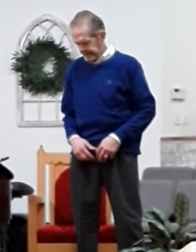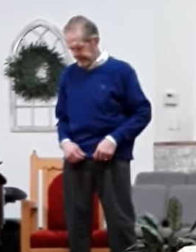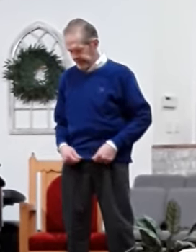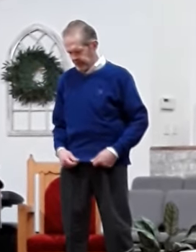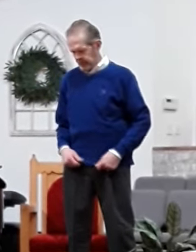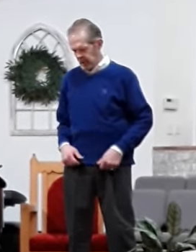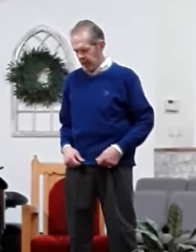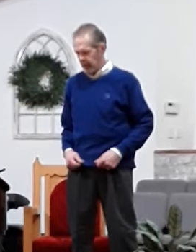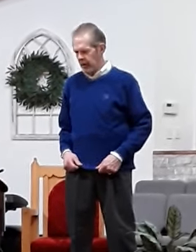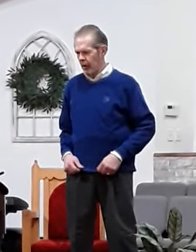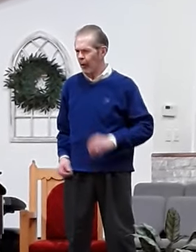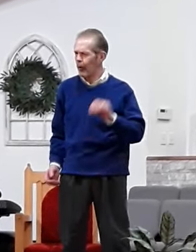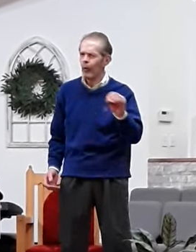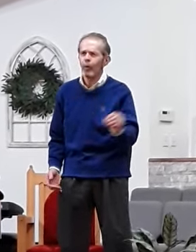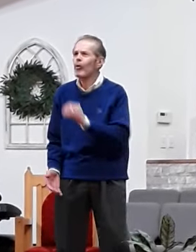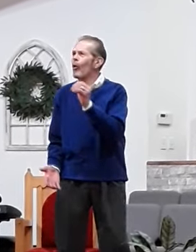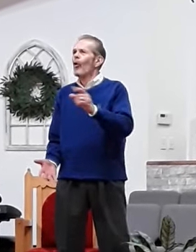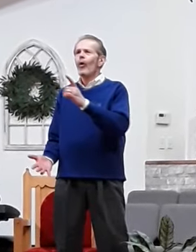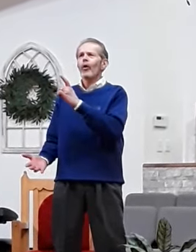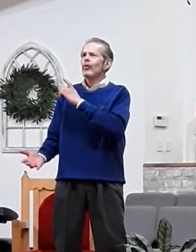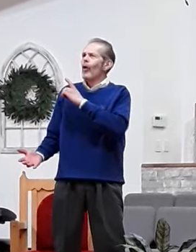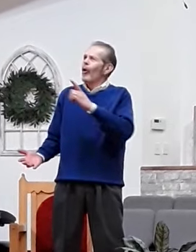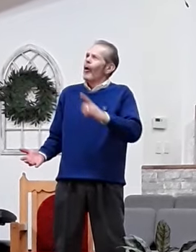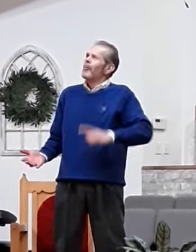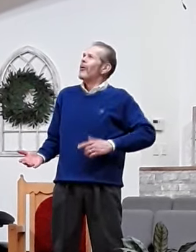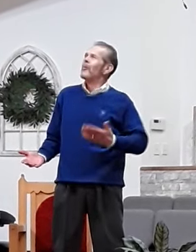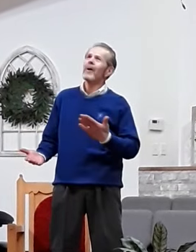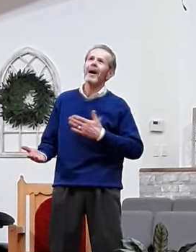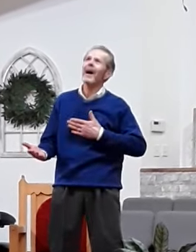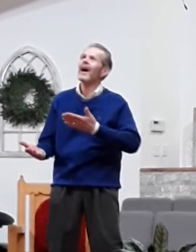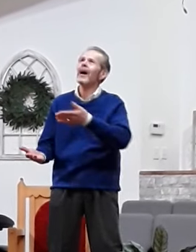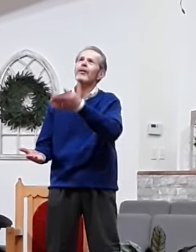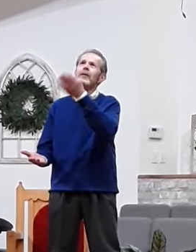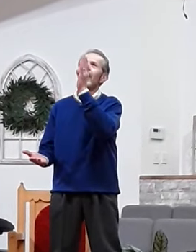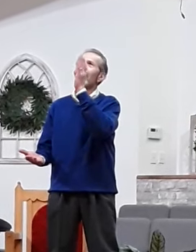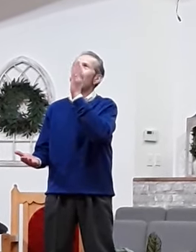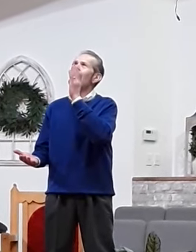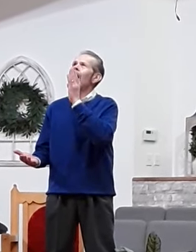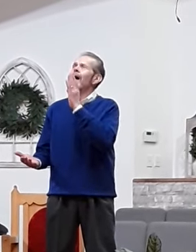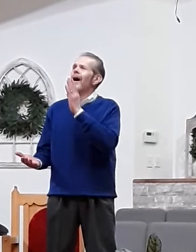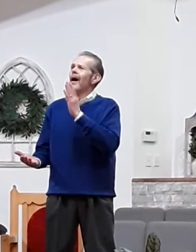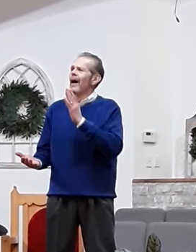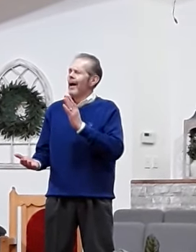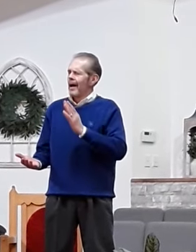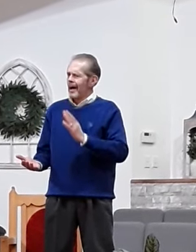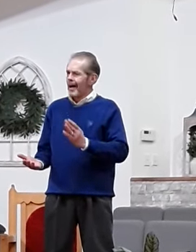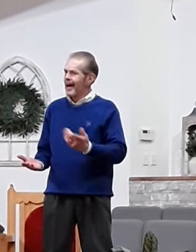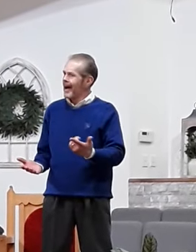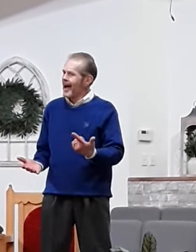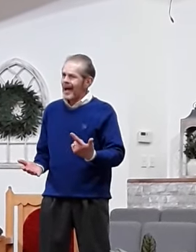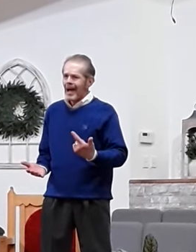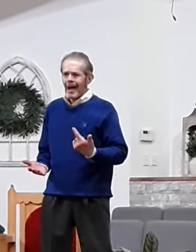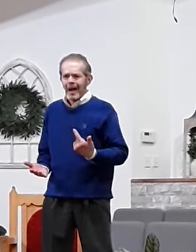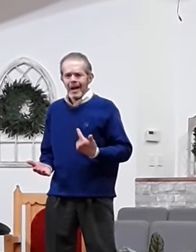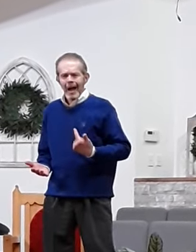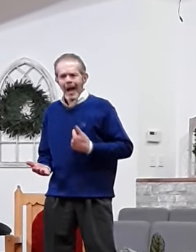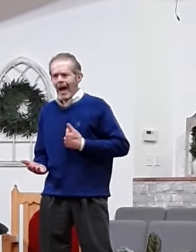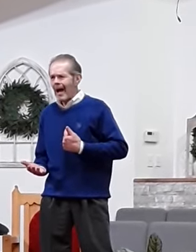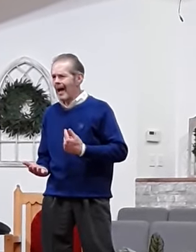O Lord my God, when I